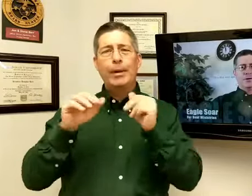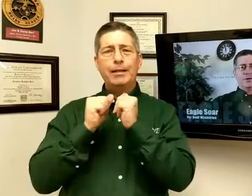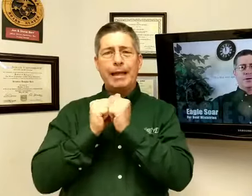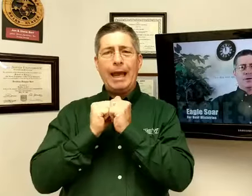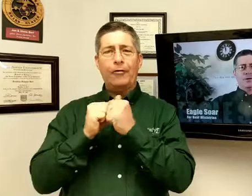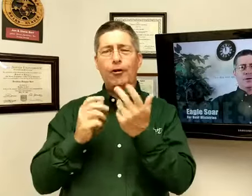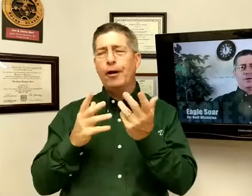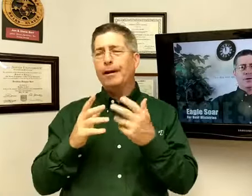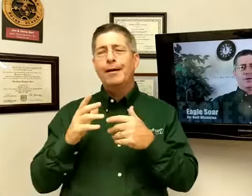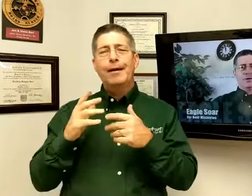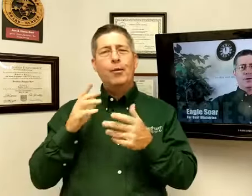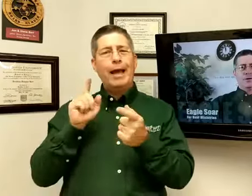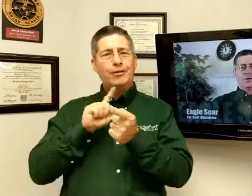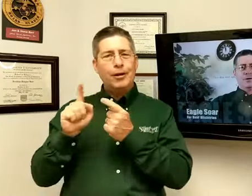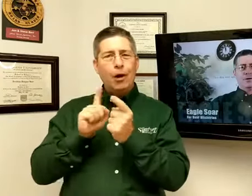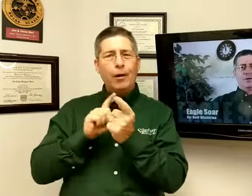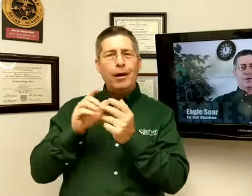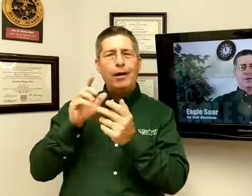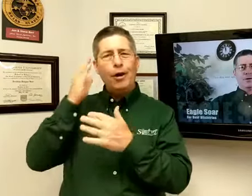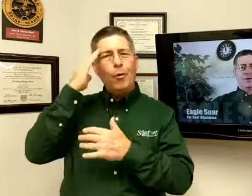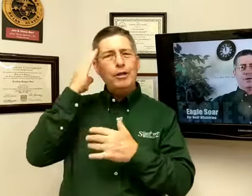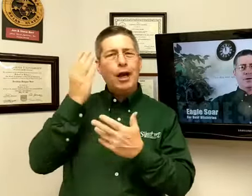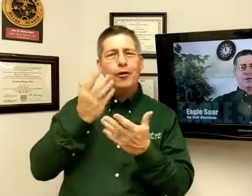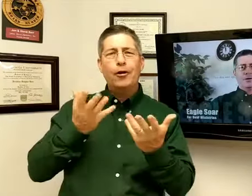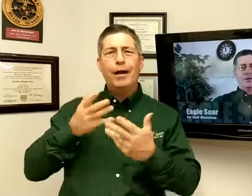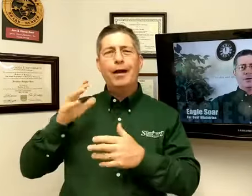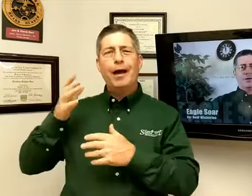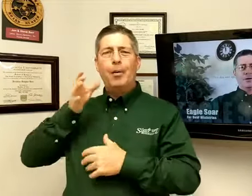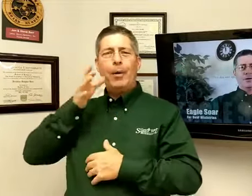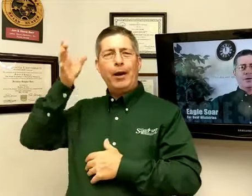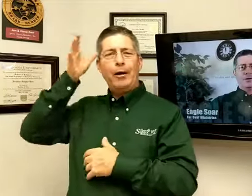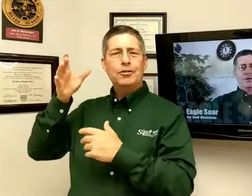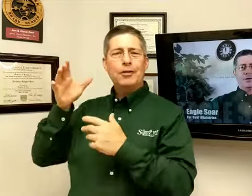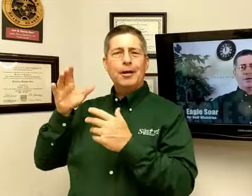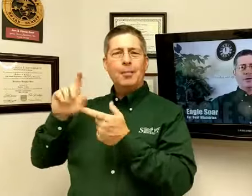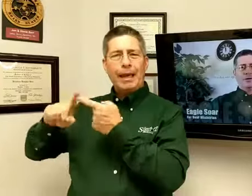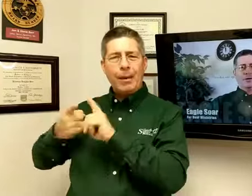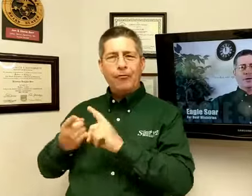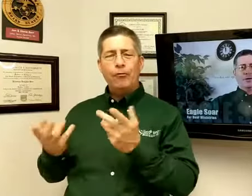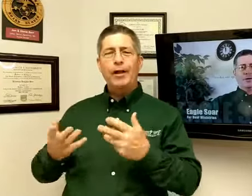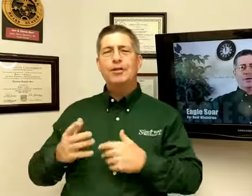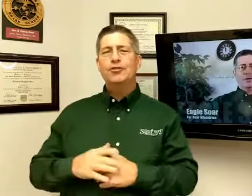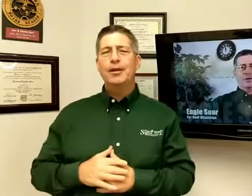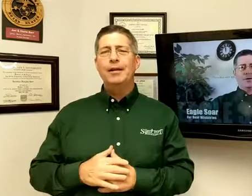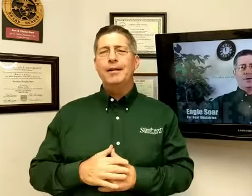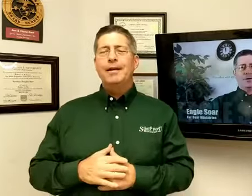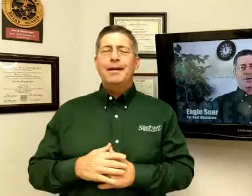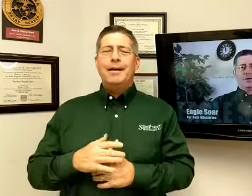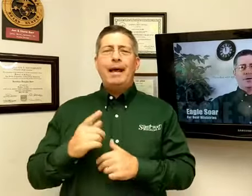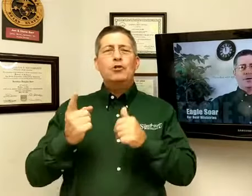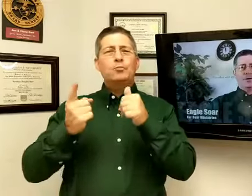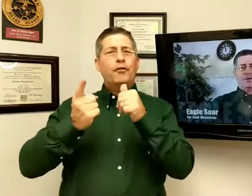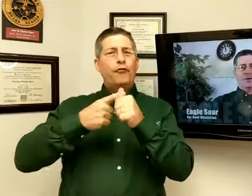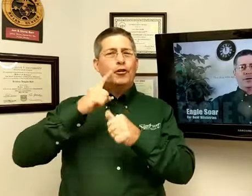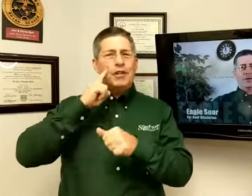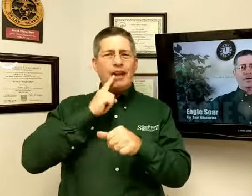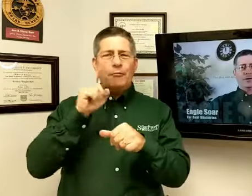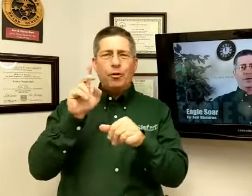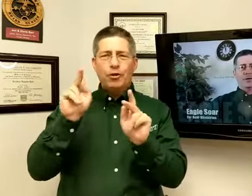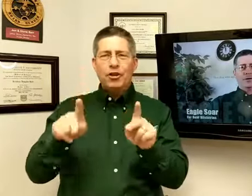together, and we got to know each other, and our parents became friends. And that was the first deaf person